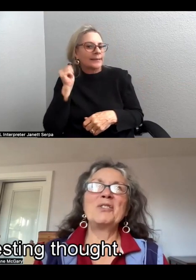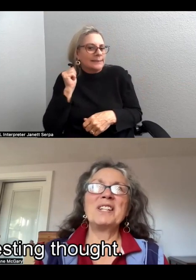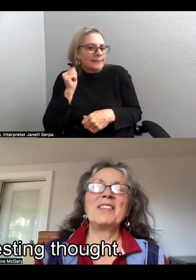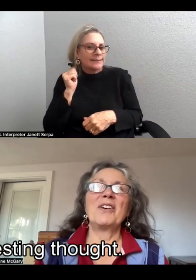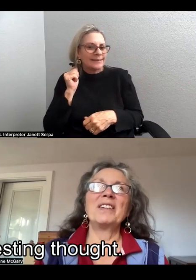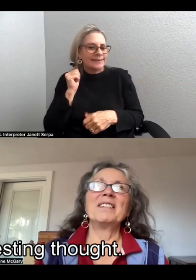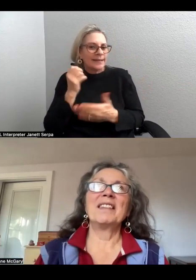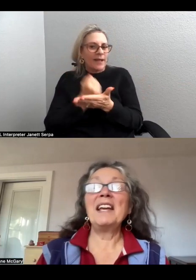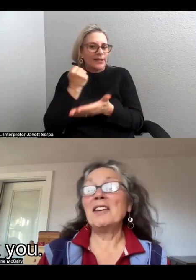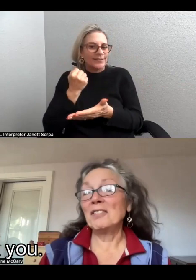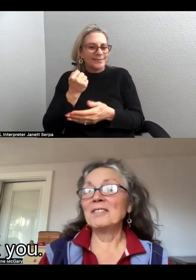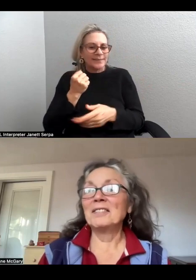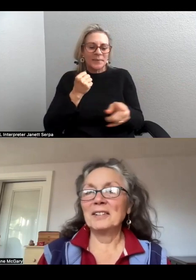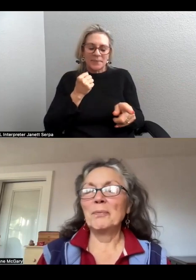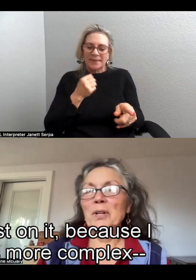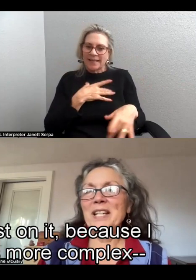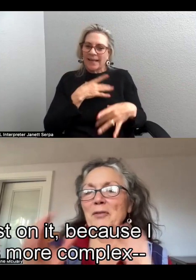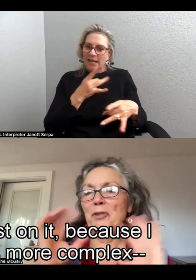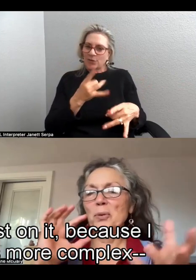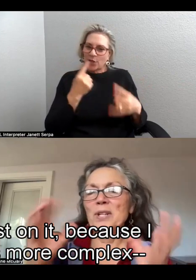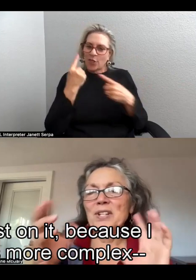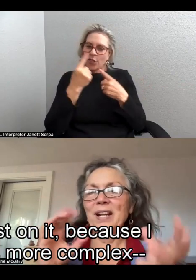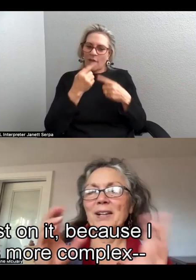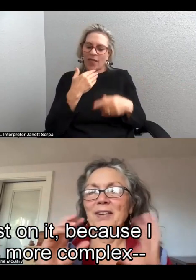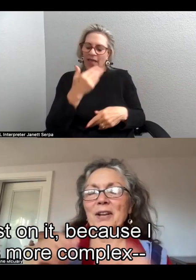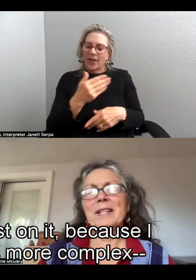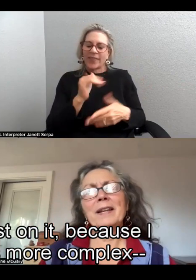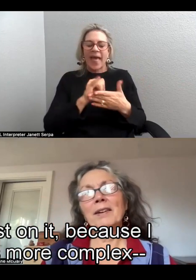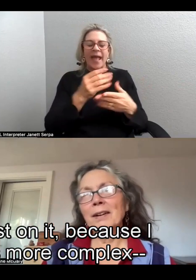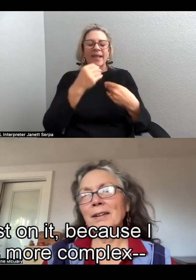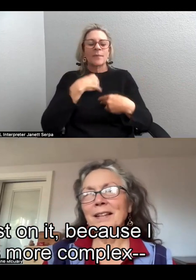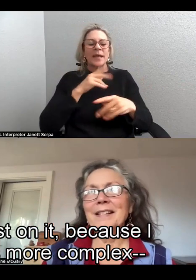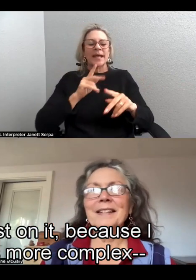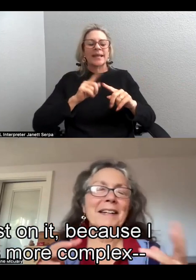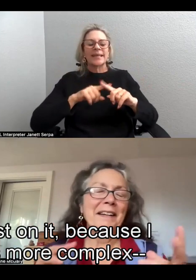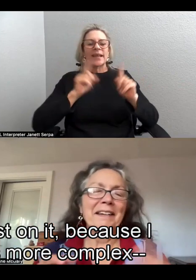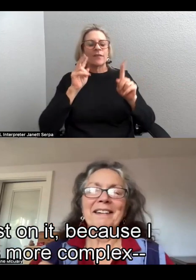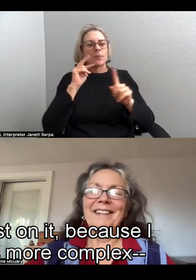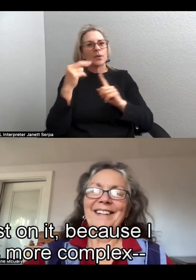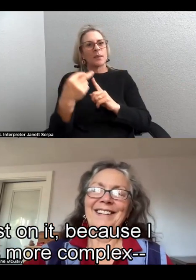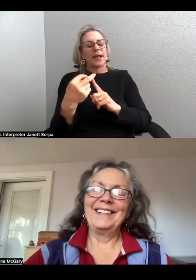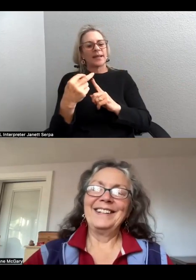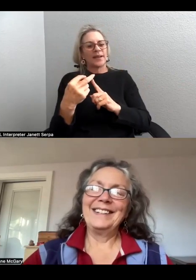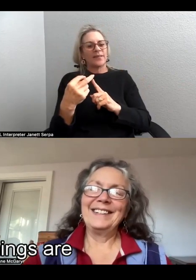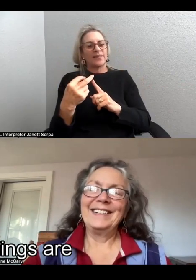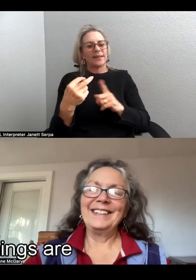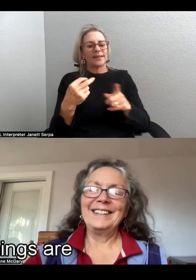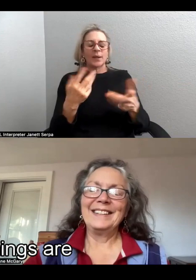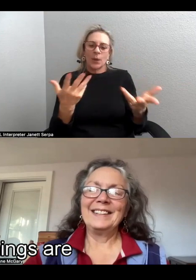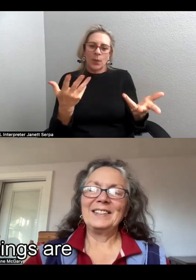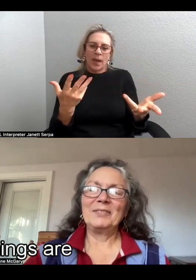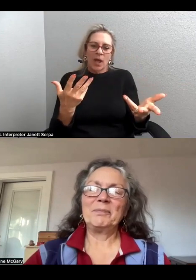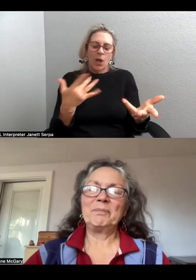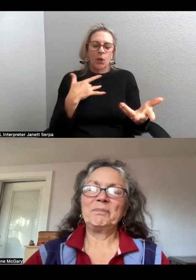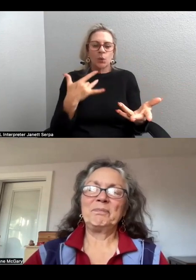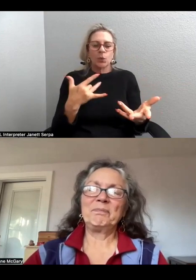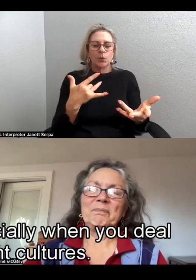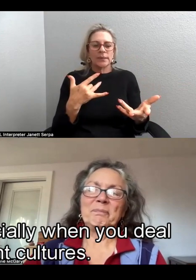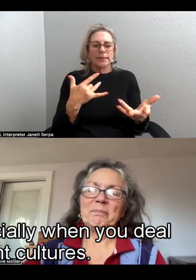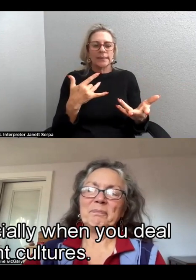That's an interesting thought. Thank you. Puts a different twist on it, because I was thinking, oh. It's more complex. Usually things are